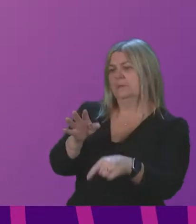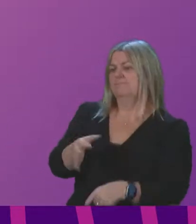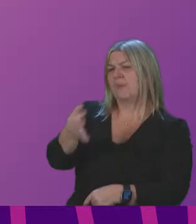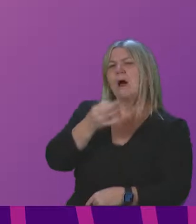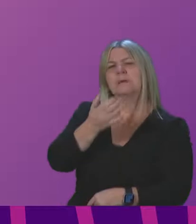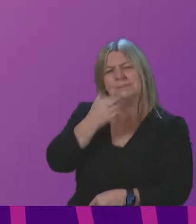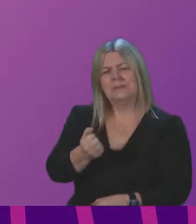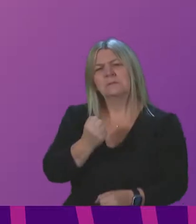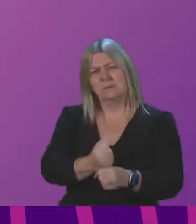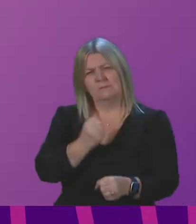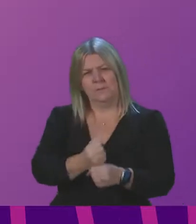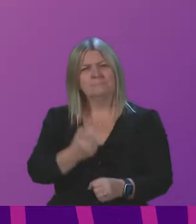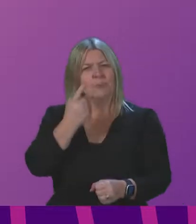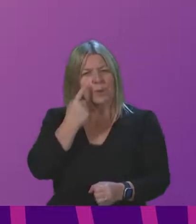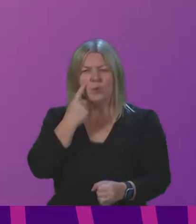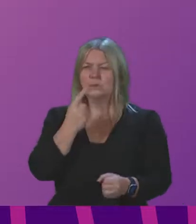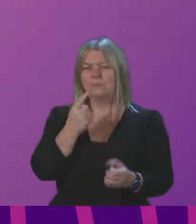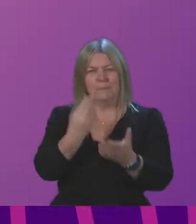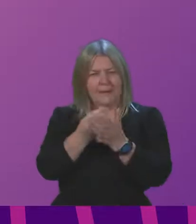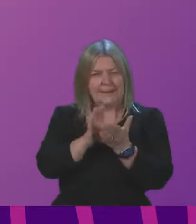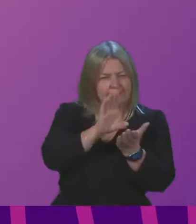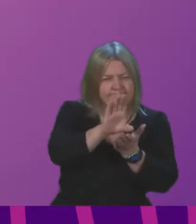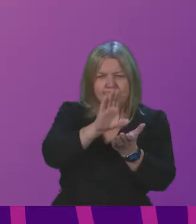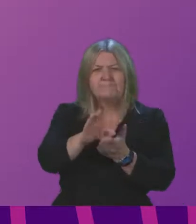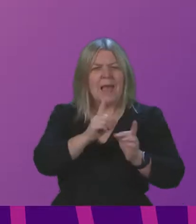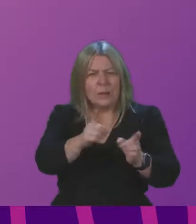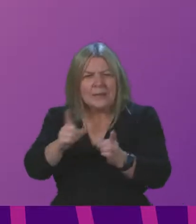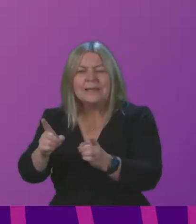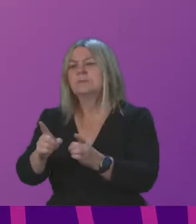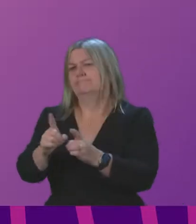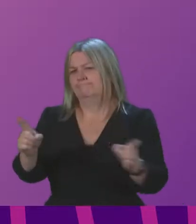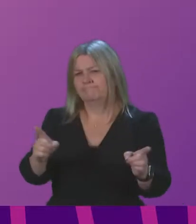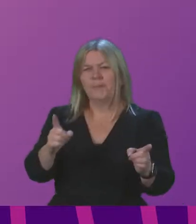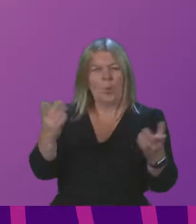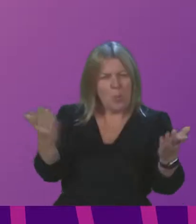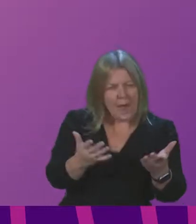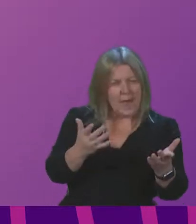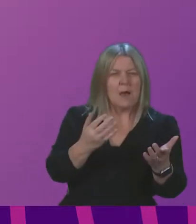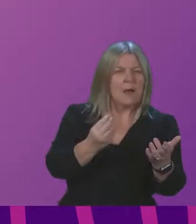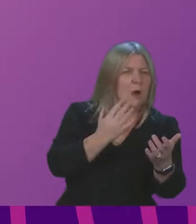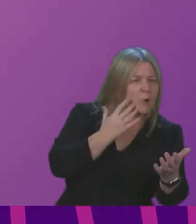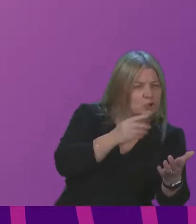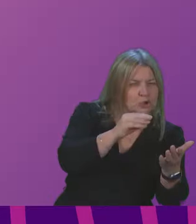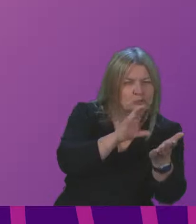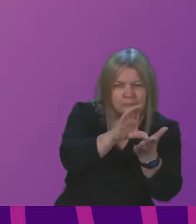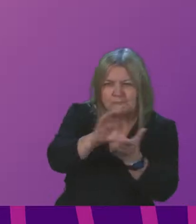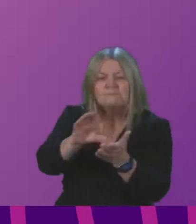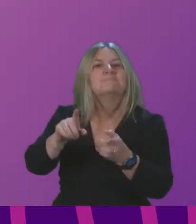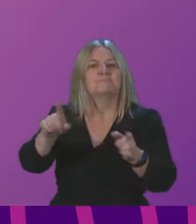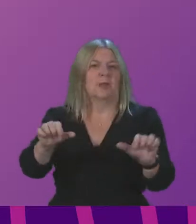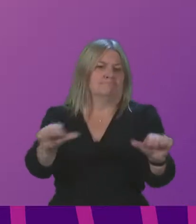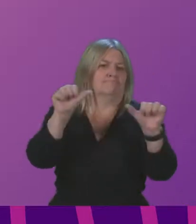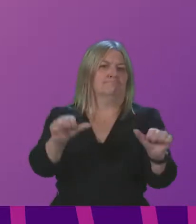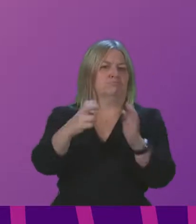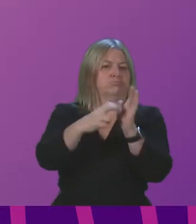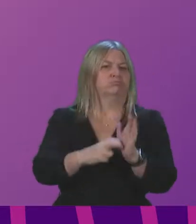and timely information on all COVID allocations. This will not only allow proper scrutiny of where and how effectively the money is being spent, it will also enable us to learn